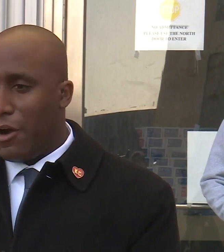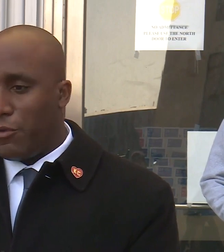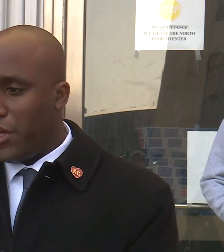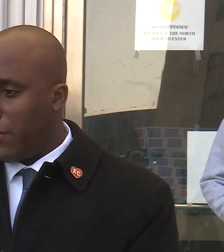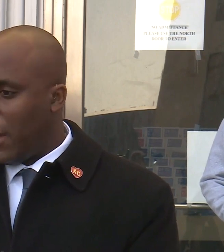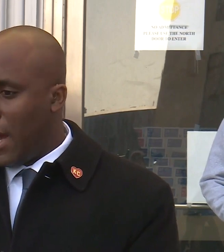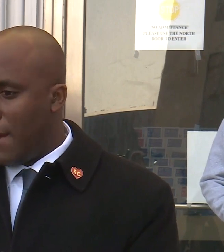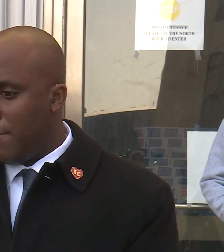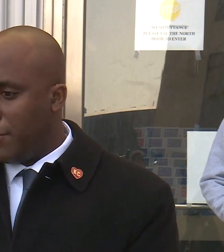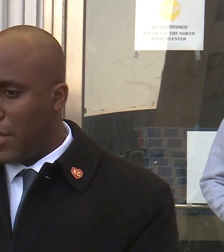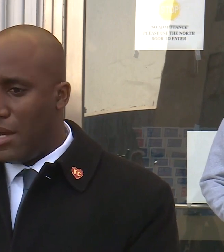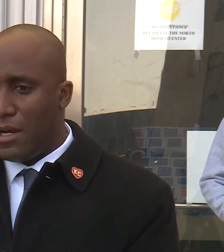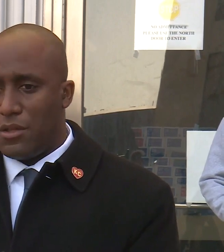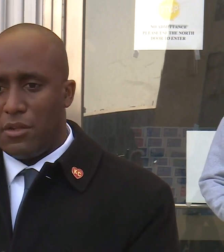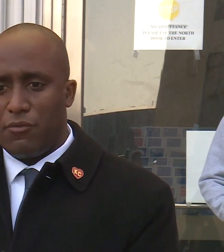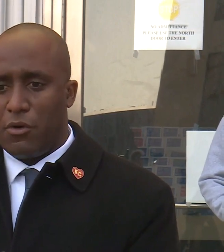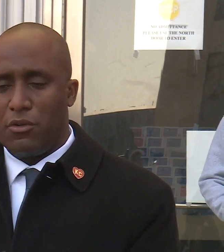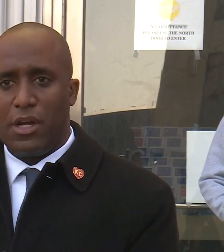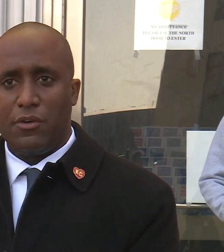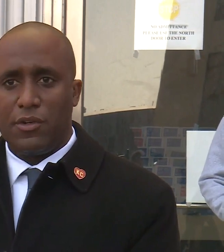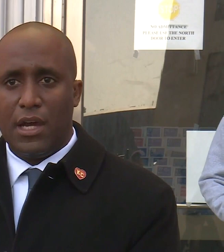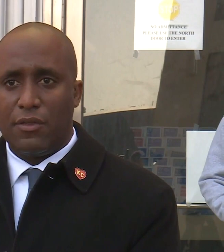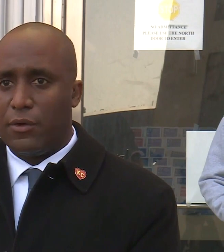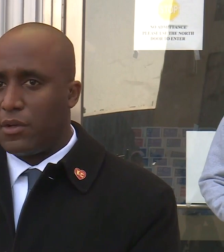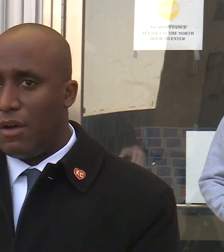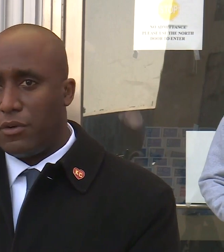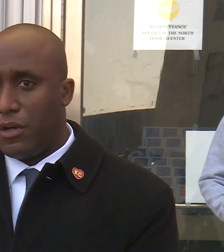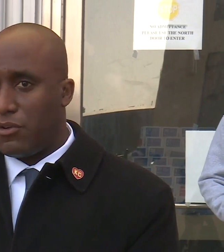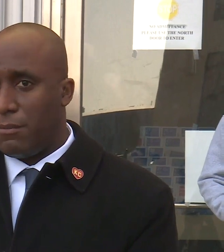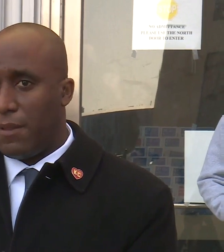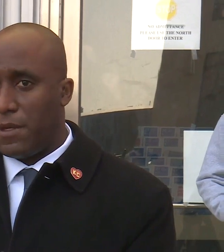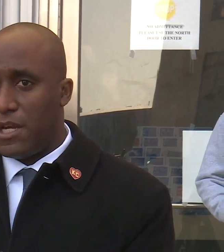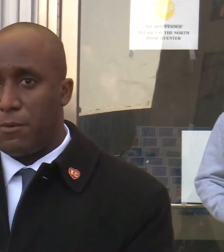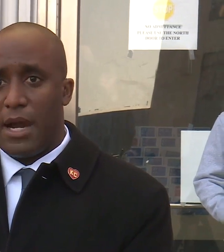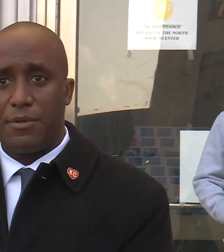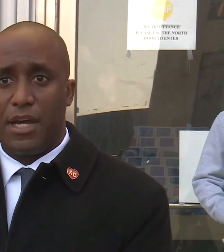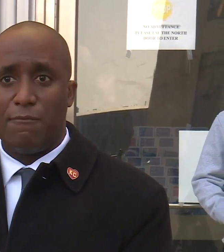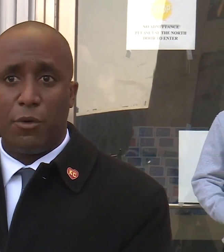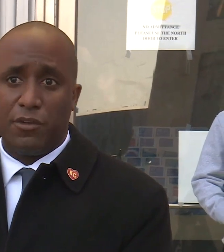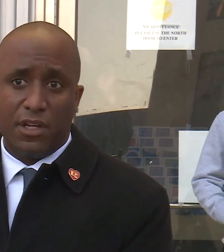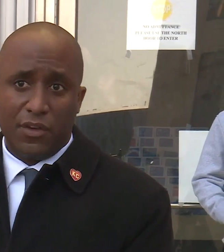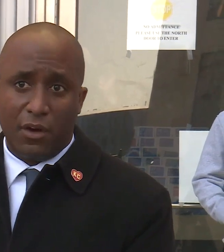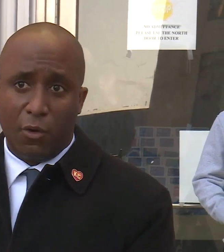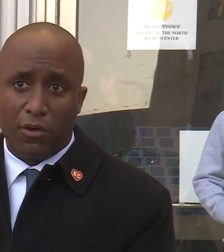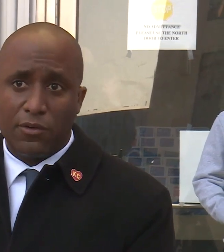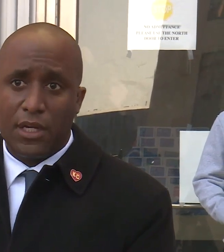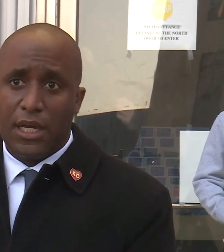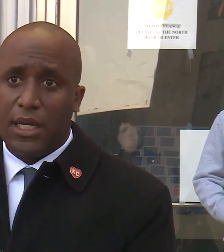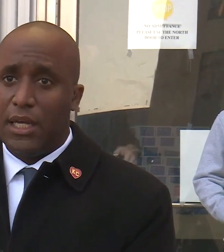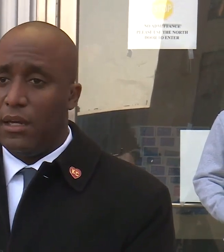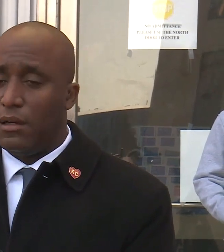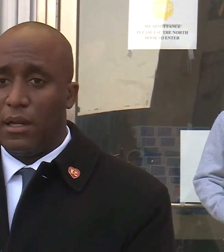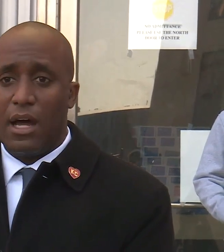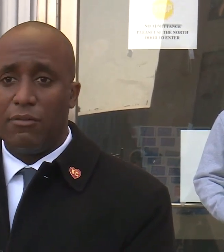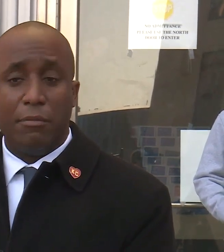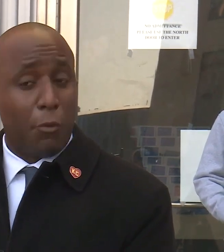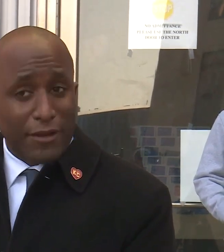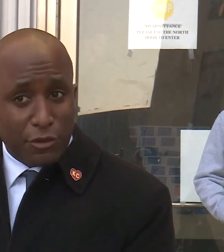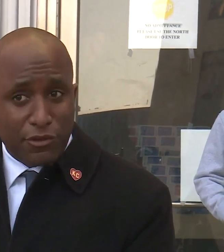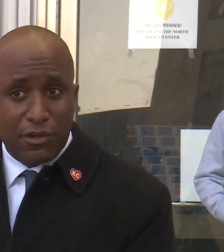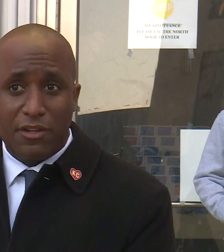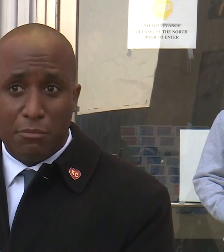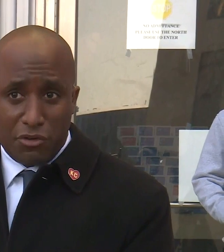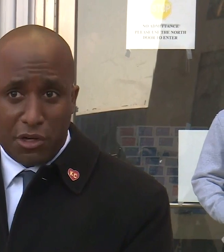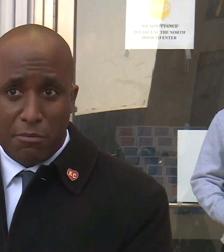I don't think that I'm saying anything that folks don't understand. There is conversation about the need, perhaps, to have more significant orders. In a lot of